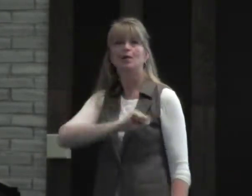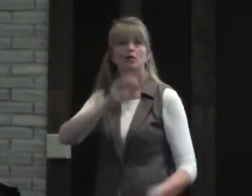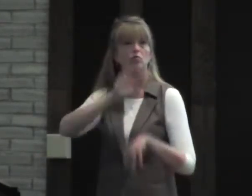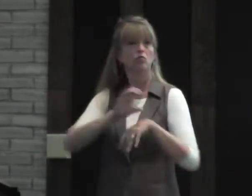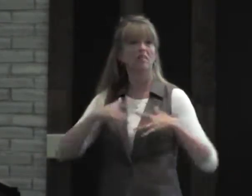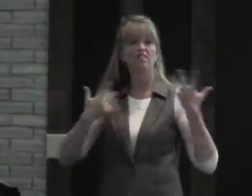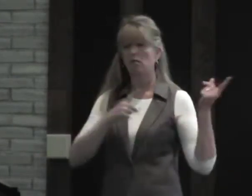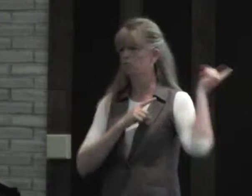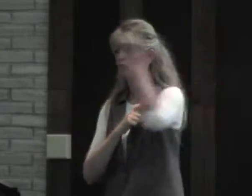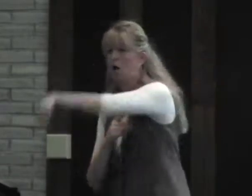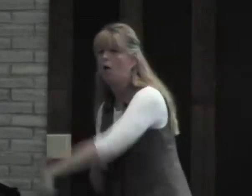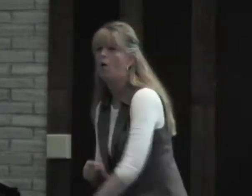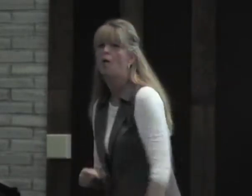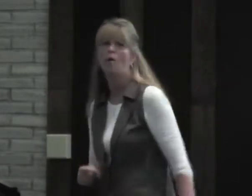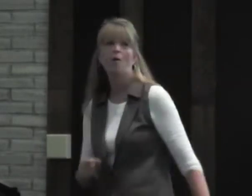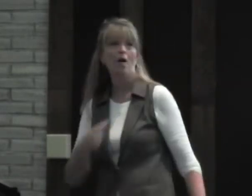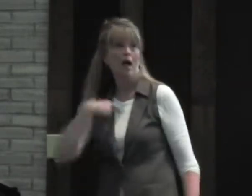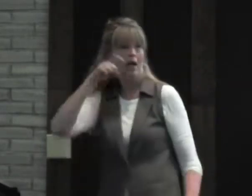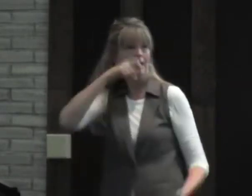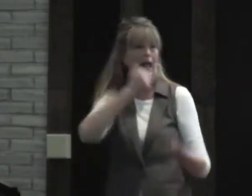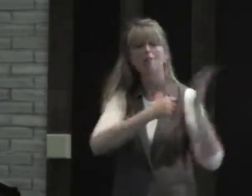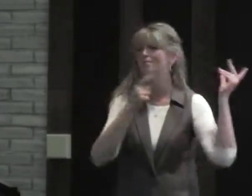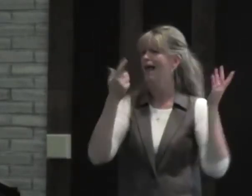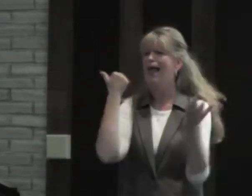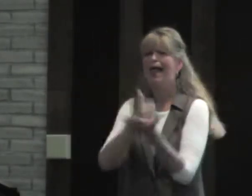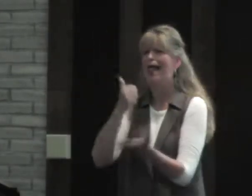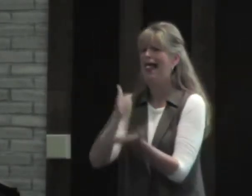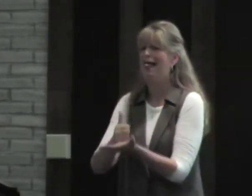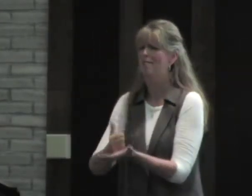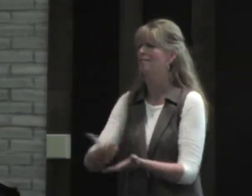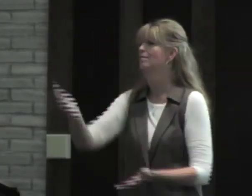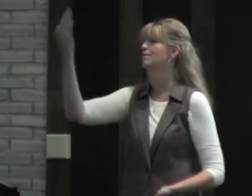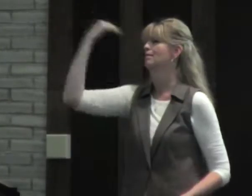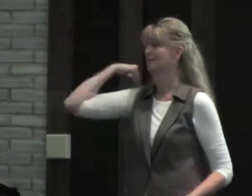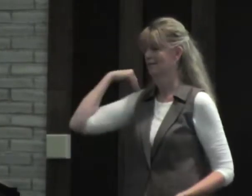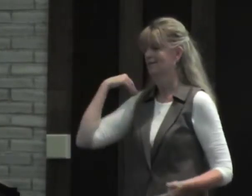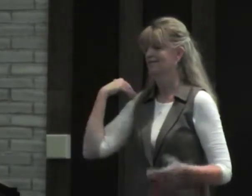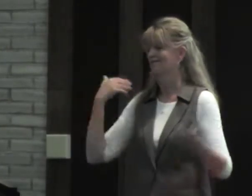Never miss church events. They always go. And if I need help, they help.